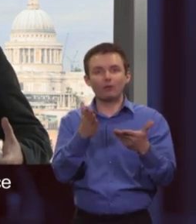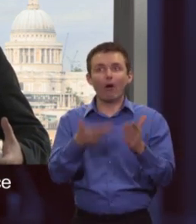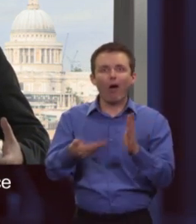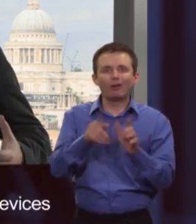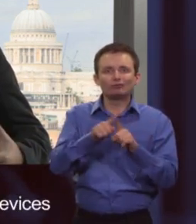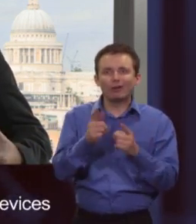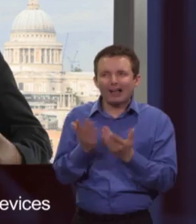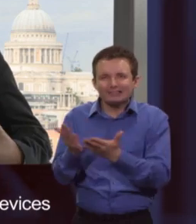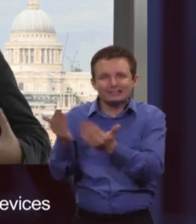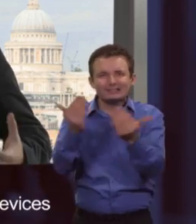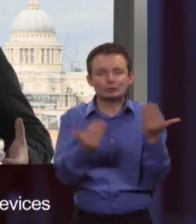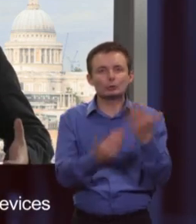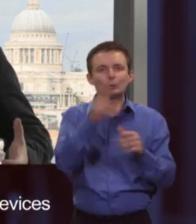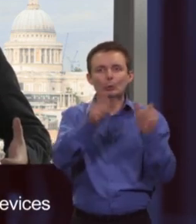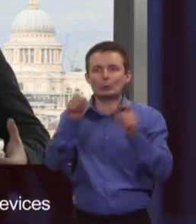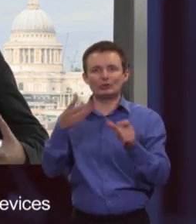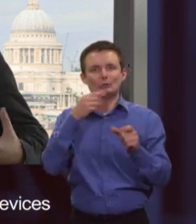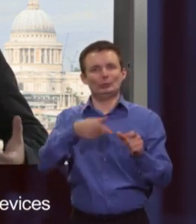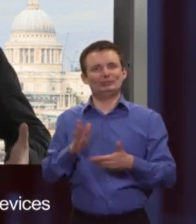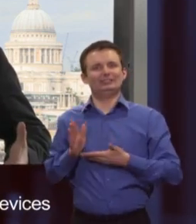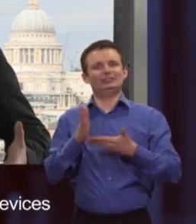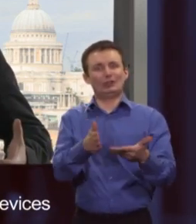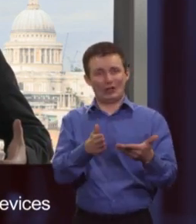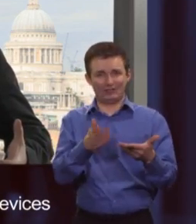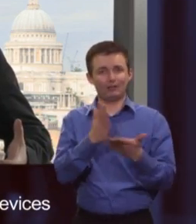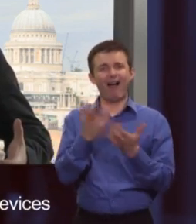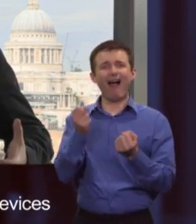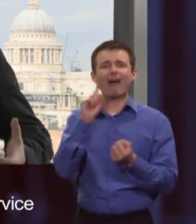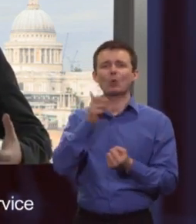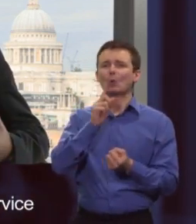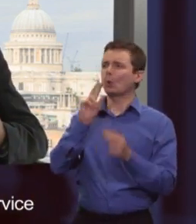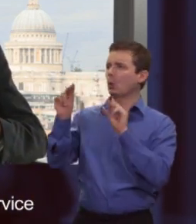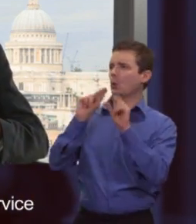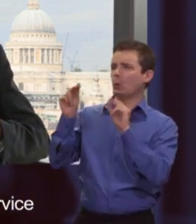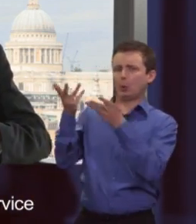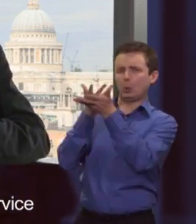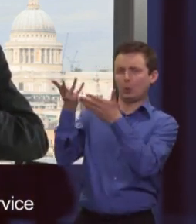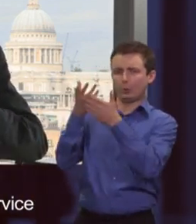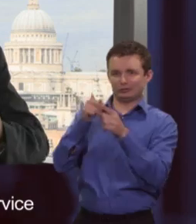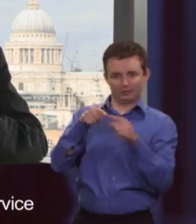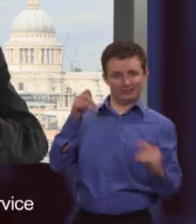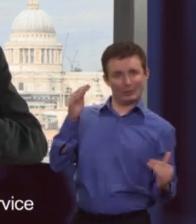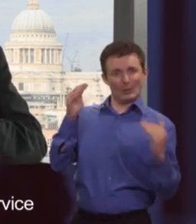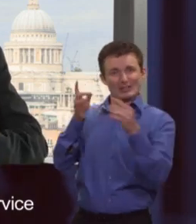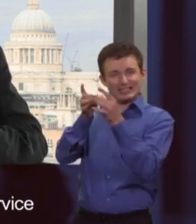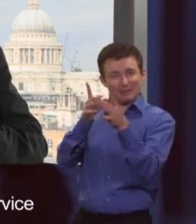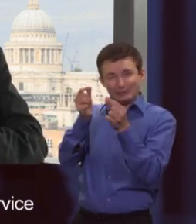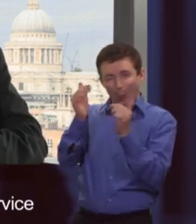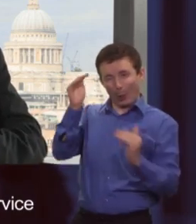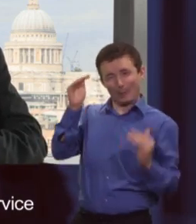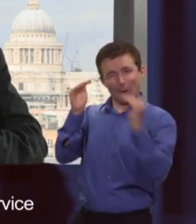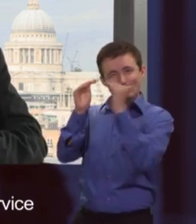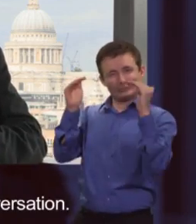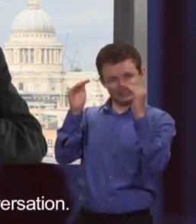users, is to be able to attract new users who can use their existing devices and can really benefit from what is a more